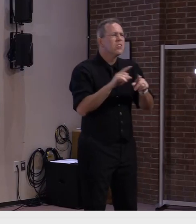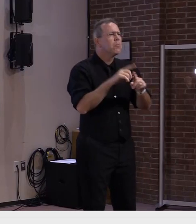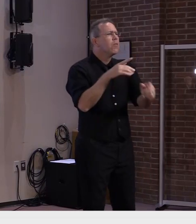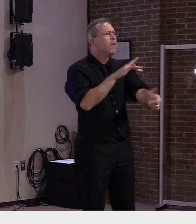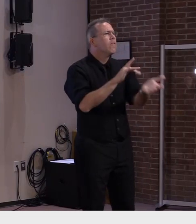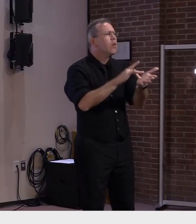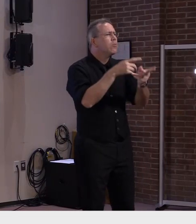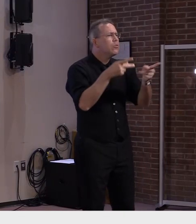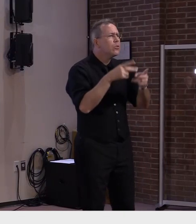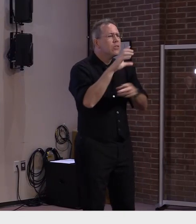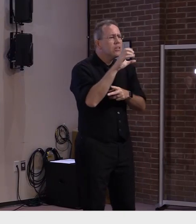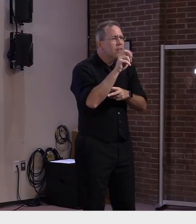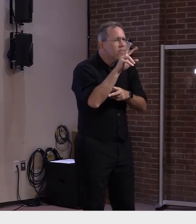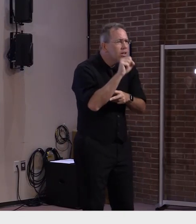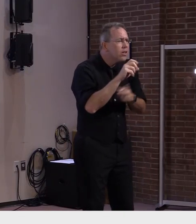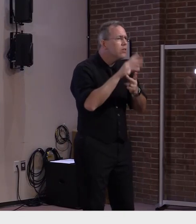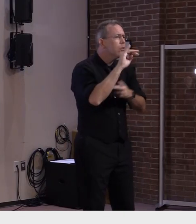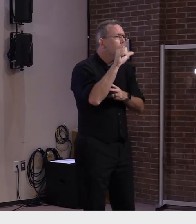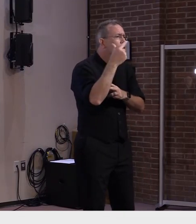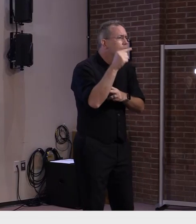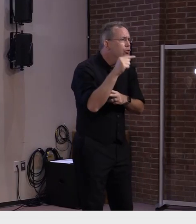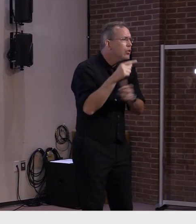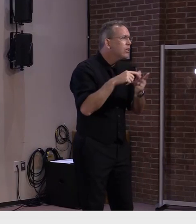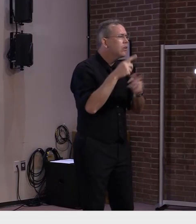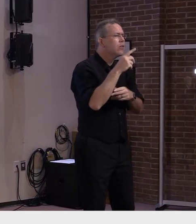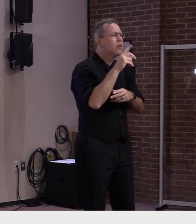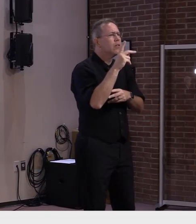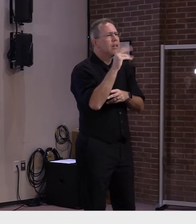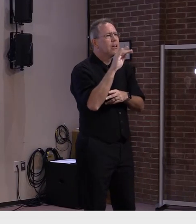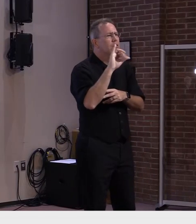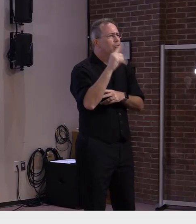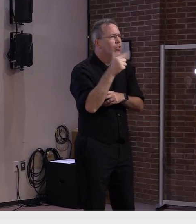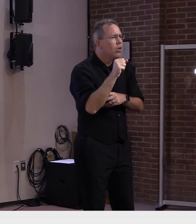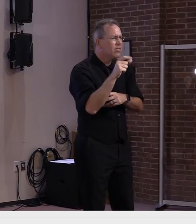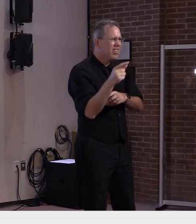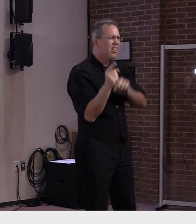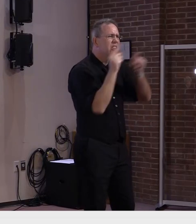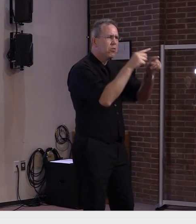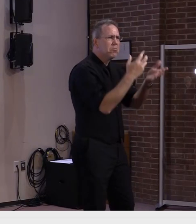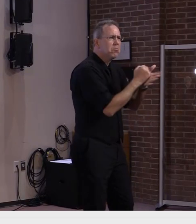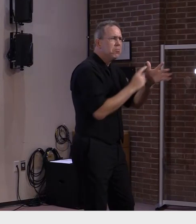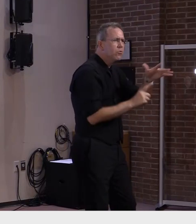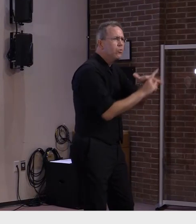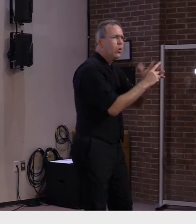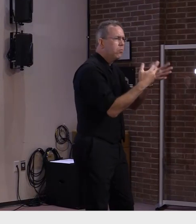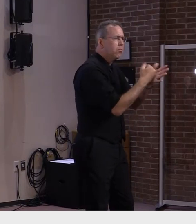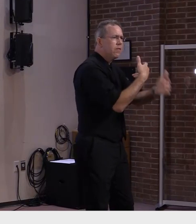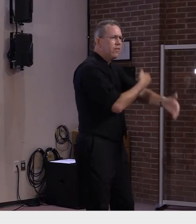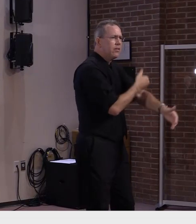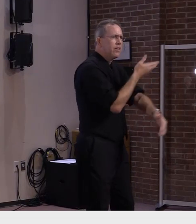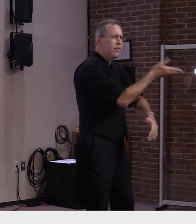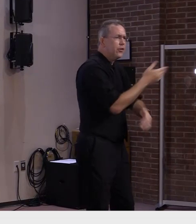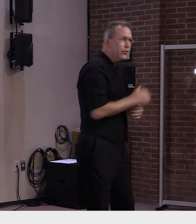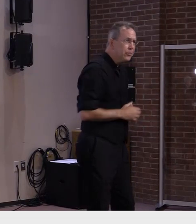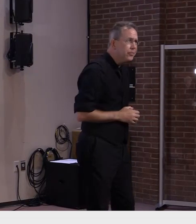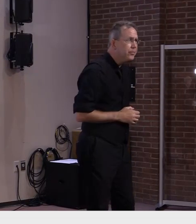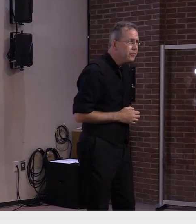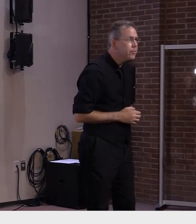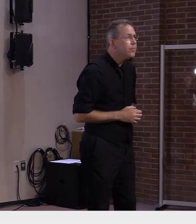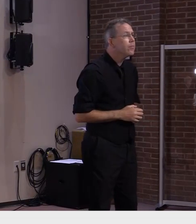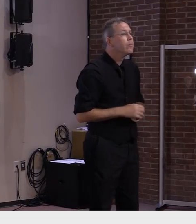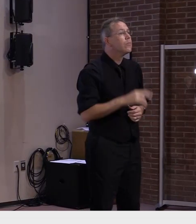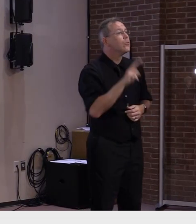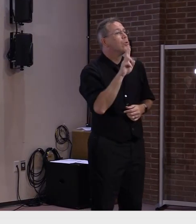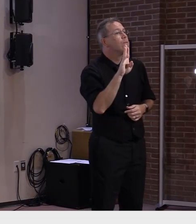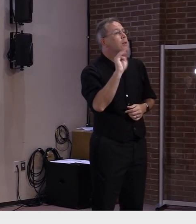you can also visit various pharmacy locations at the university of vermont medical center the community health centers of